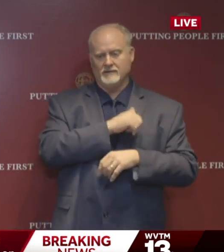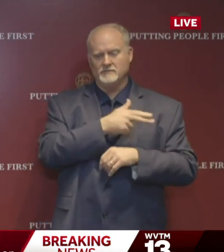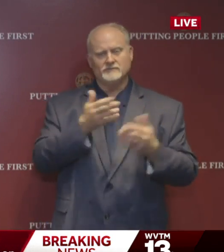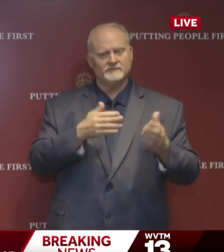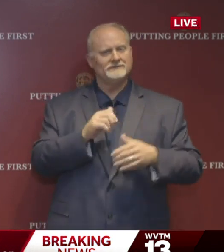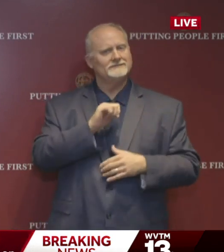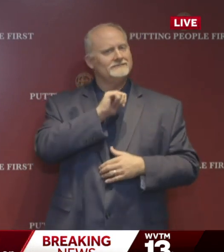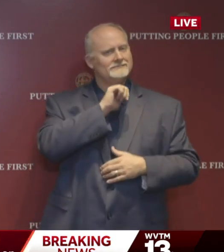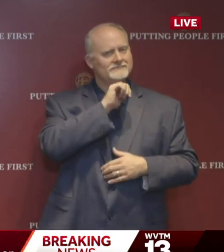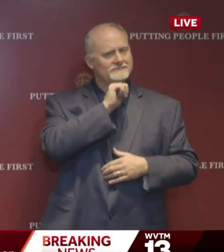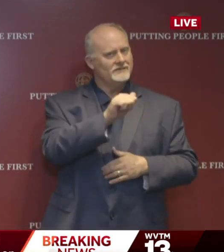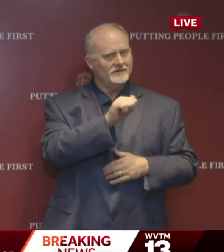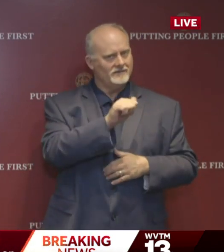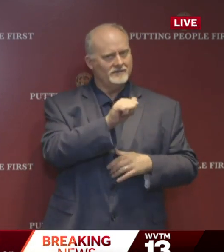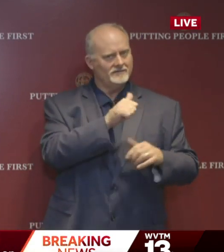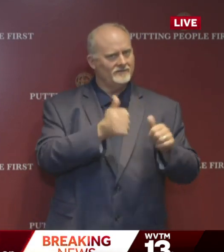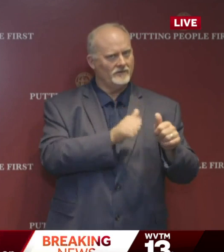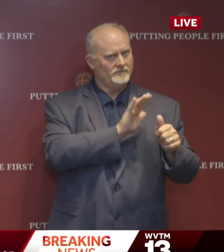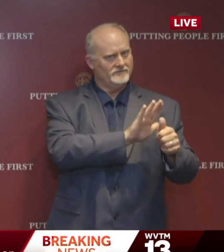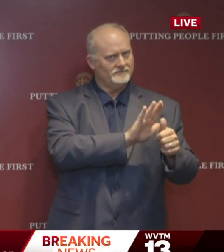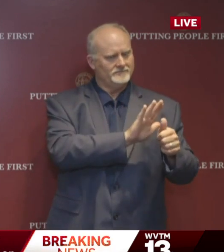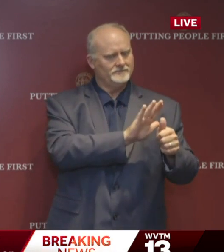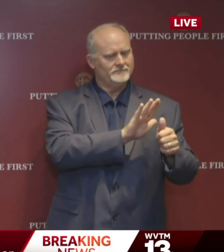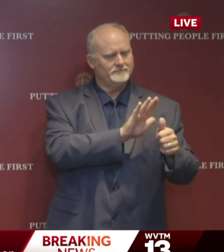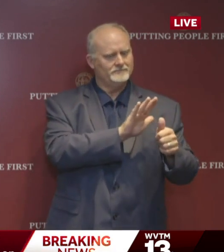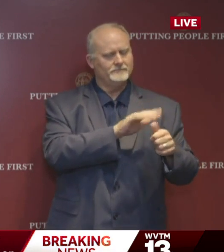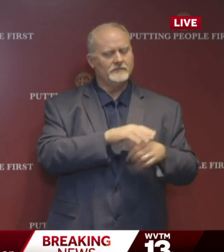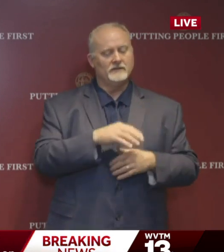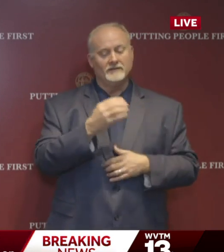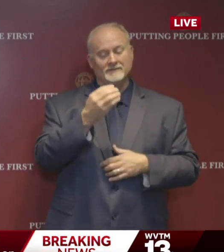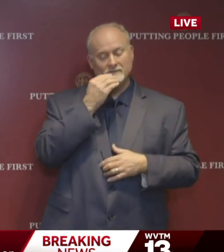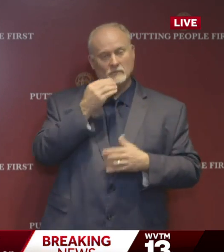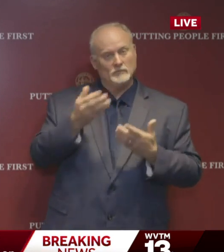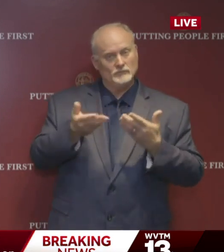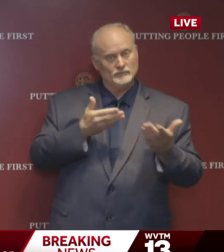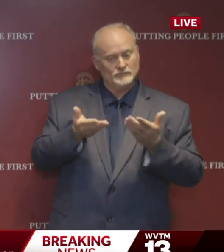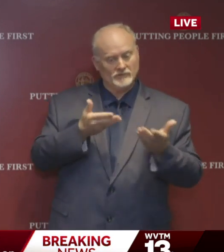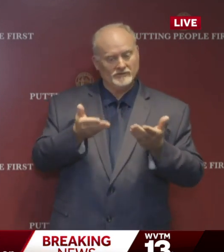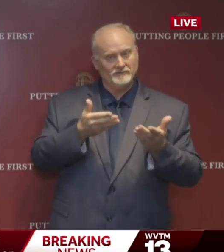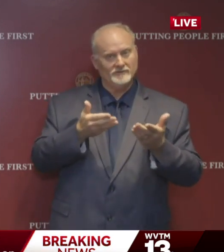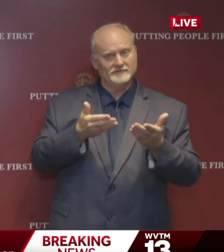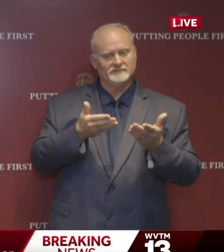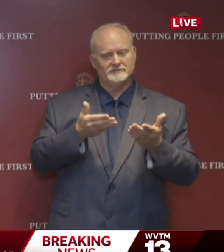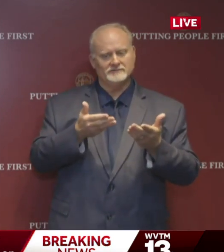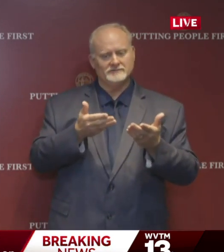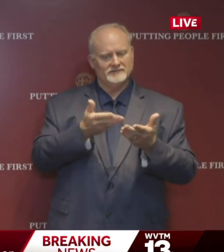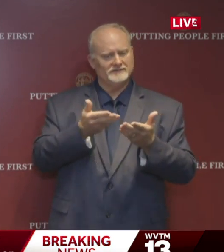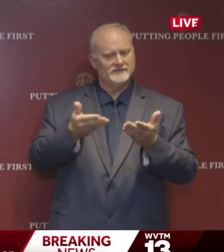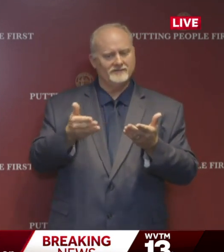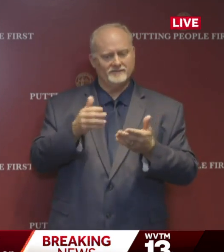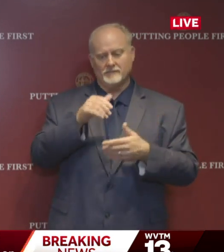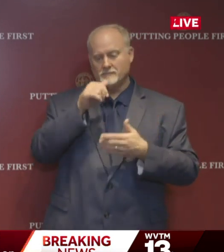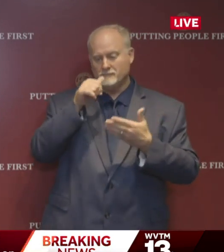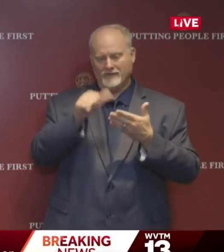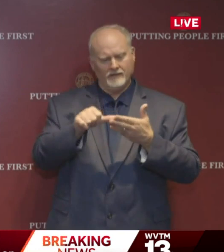services, food delivery services, and other deliveries of merchandise and mail.